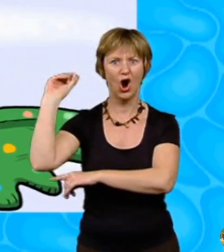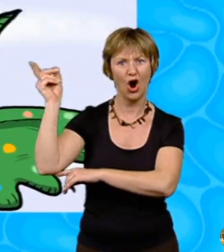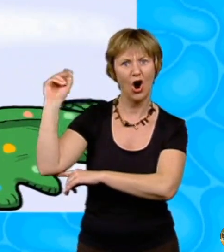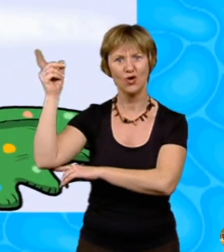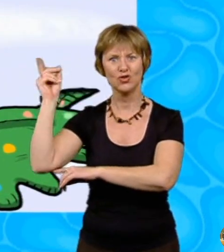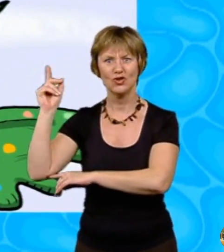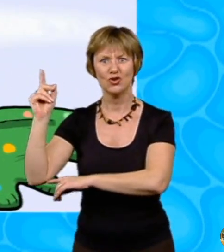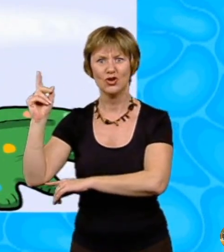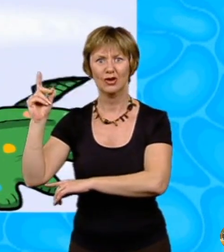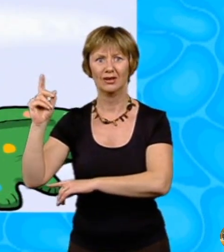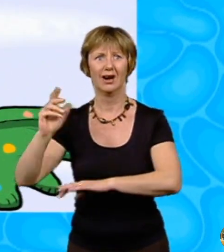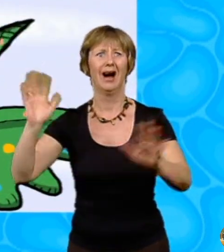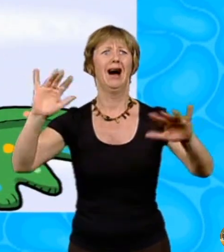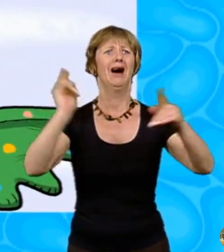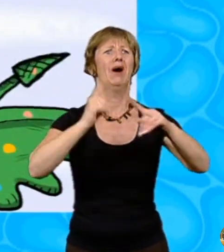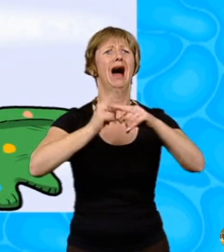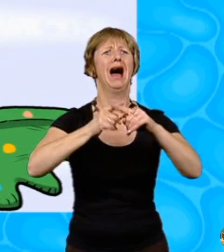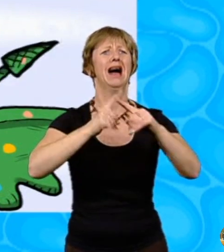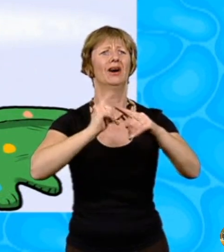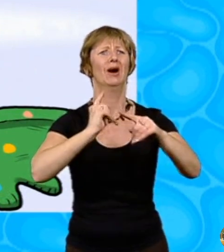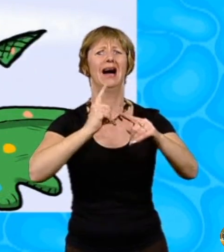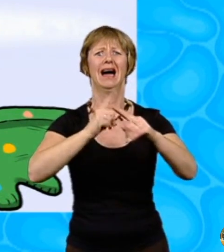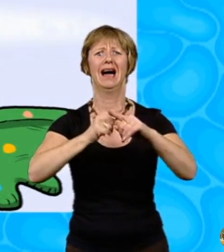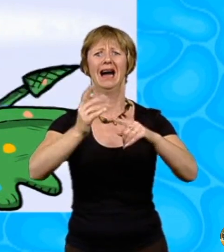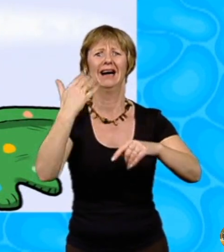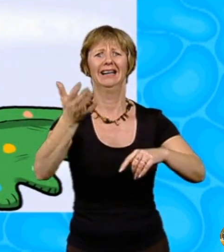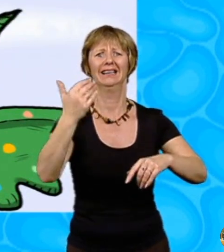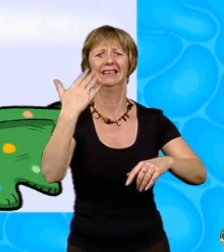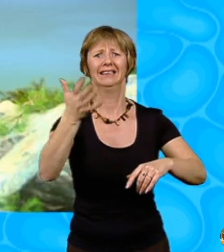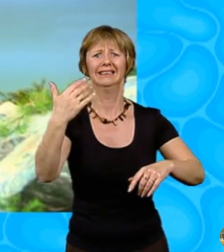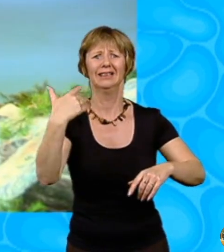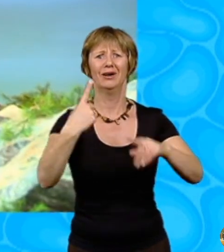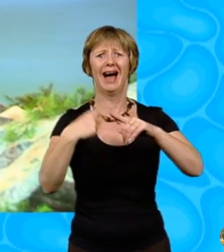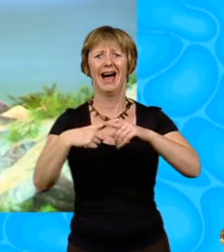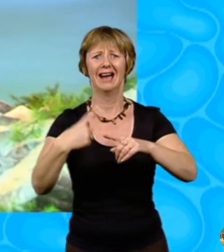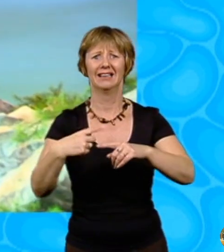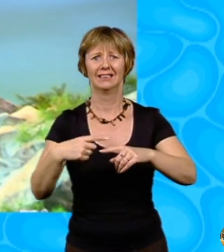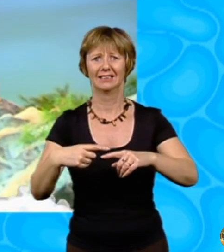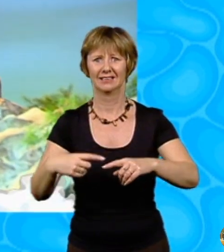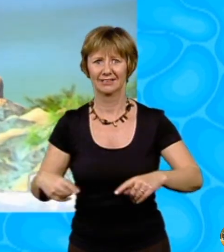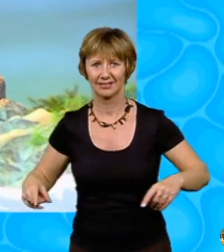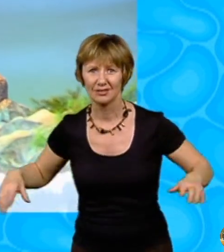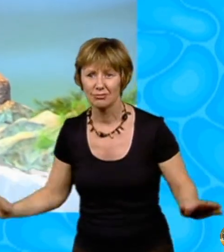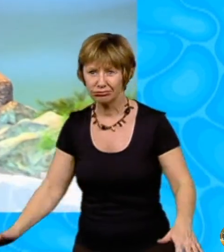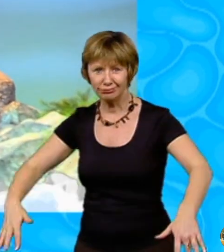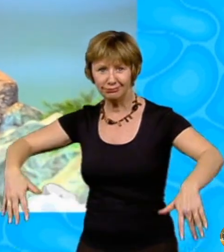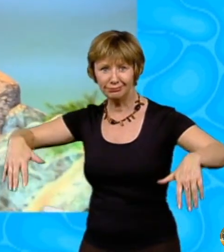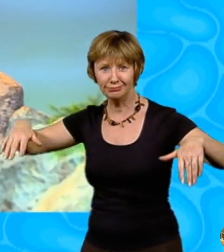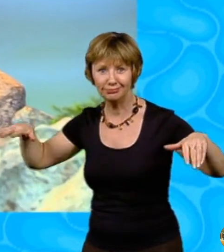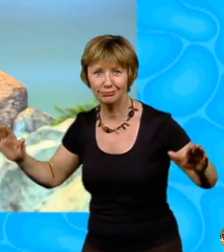anywhere began to whip up and down behind her. Quick! I yelled. Wasting no more time, Miss Porter flew over to me and